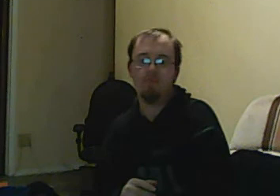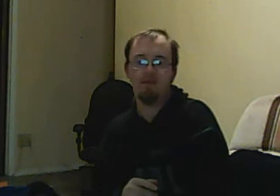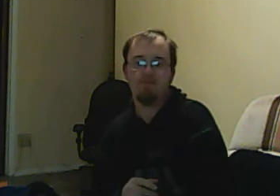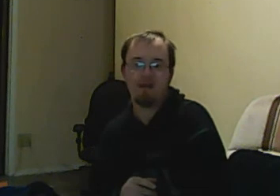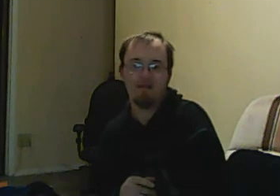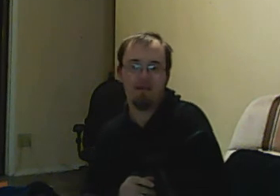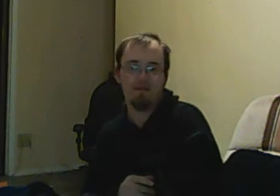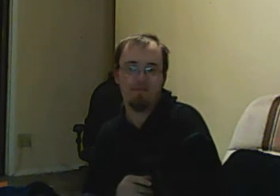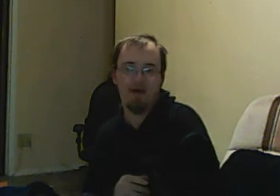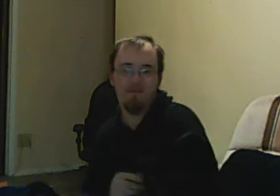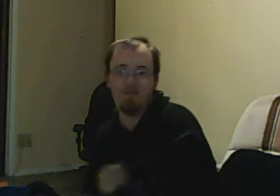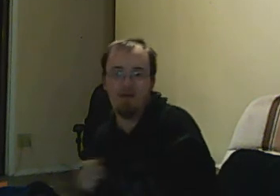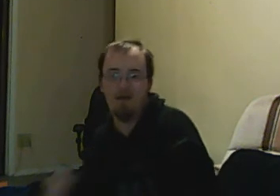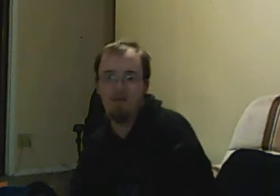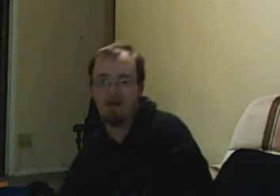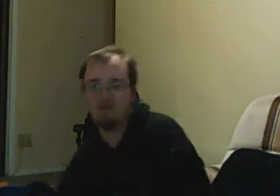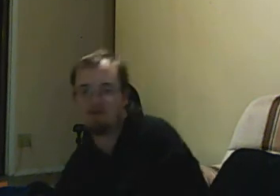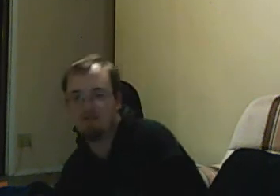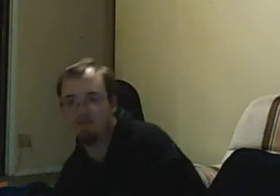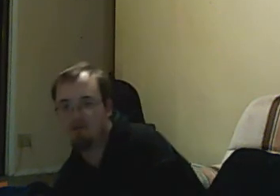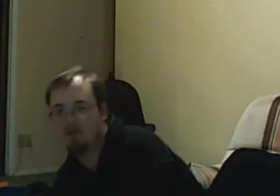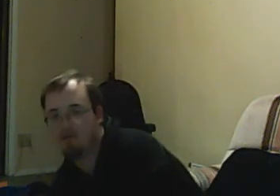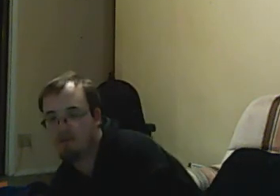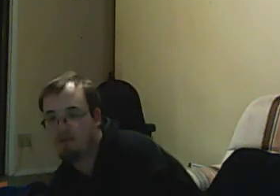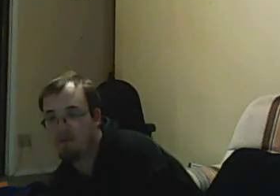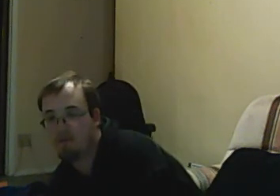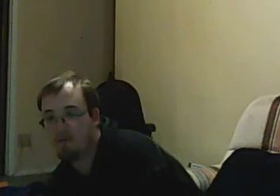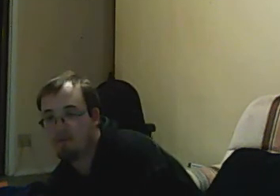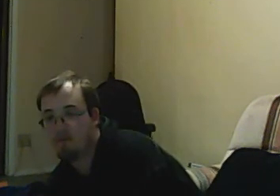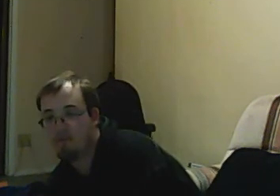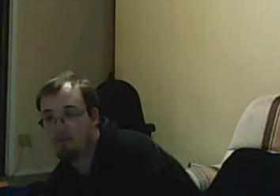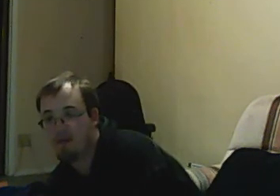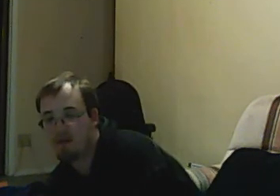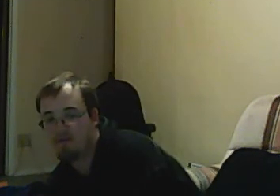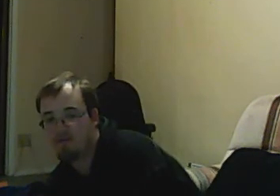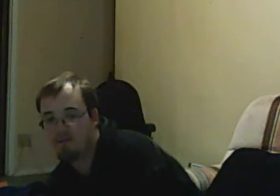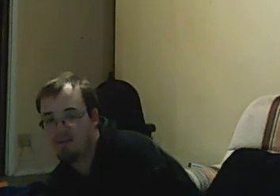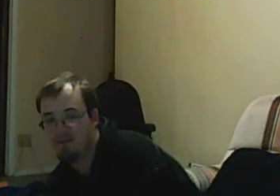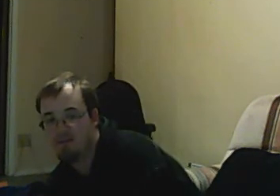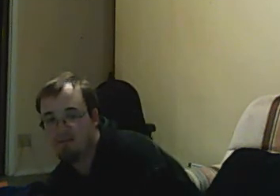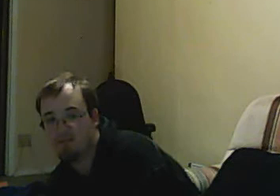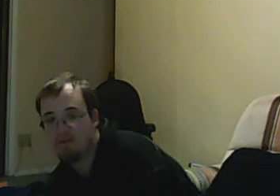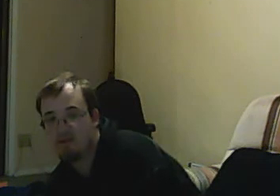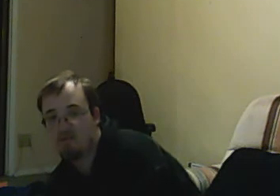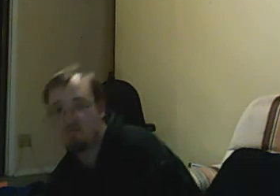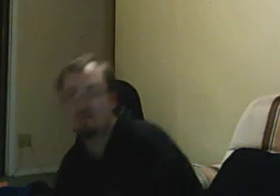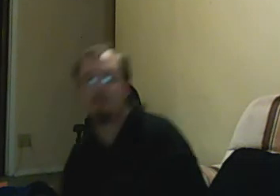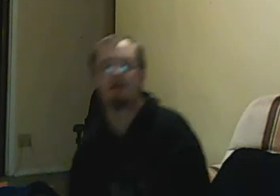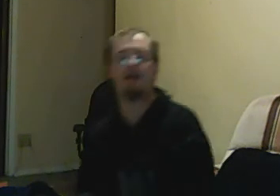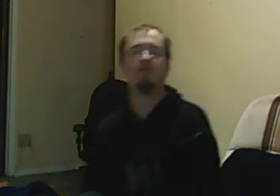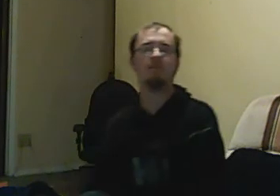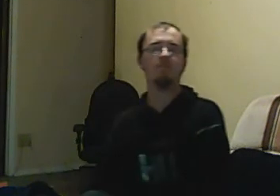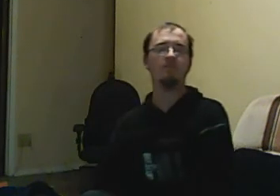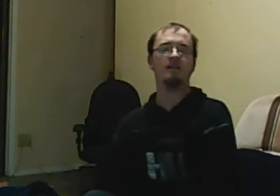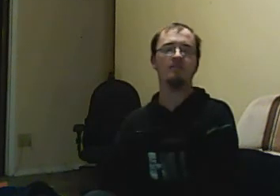a point of forgetting the outcome. I think we all wanted to be at a certain level. Stephan says, had sleeveless nights